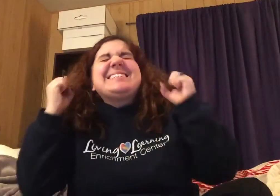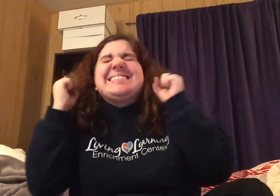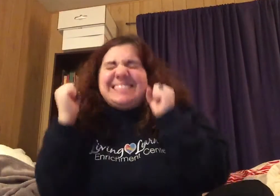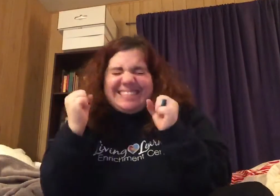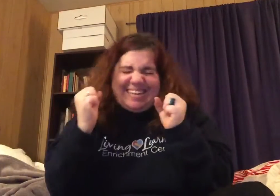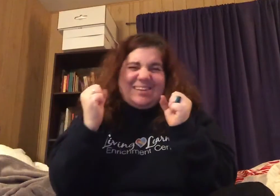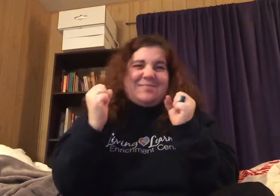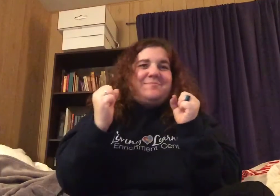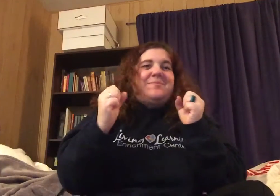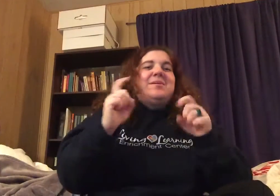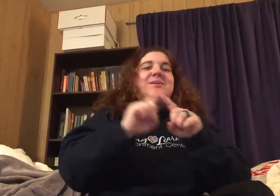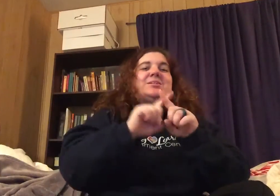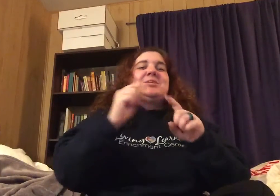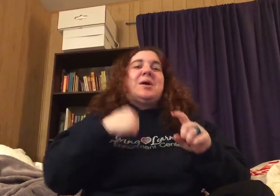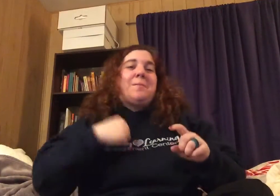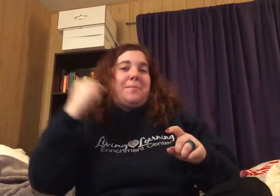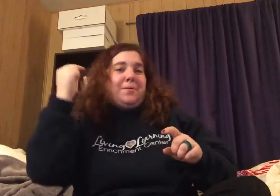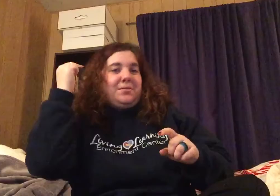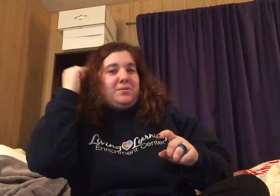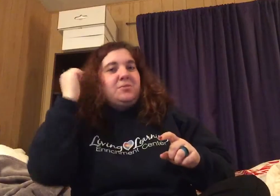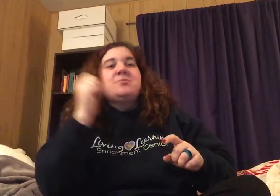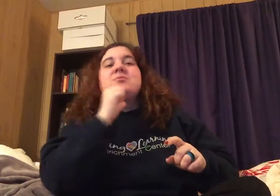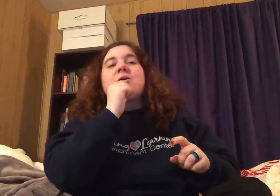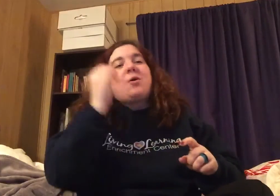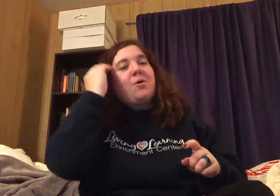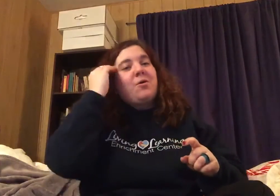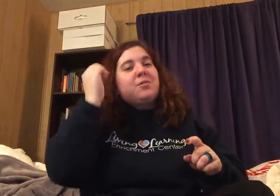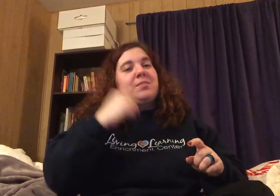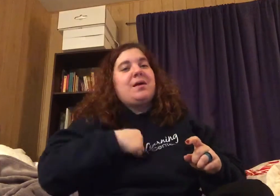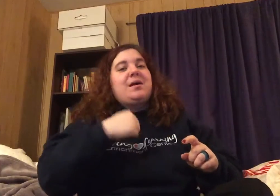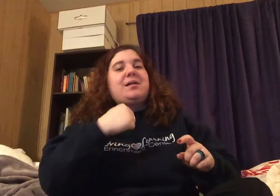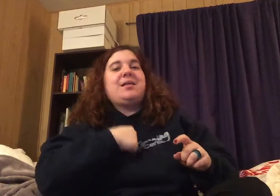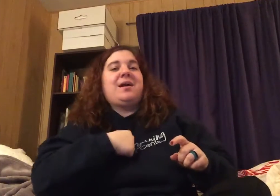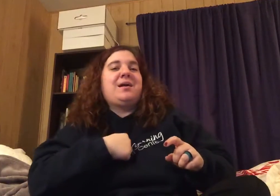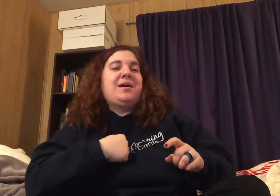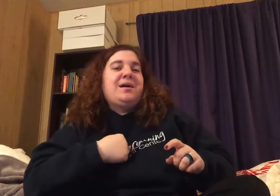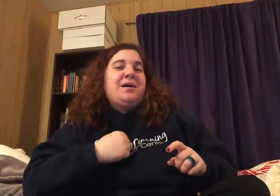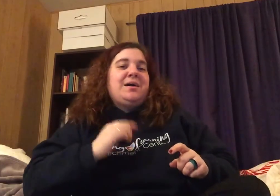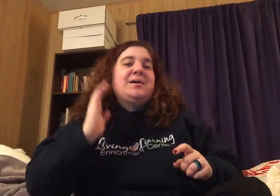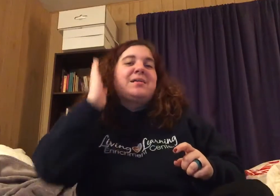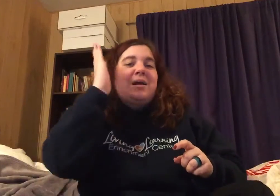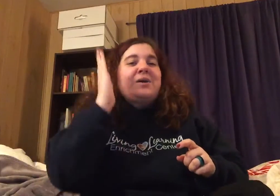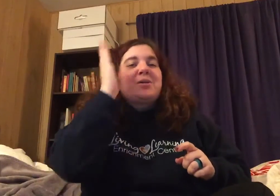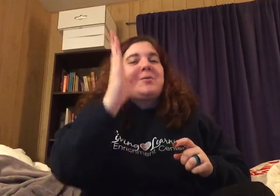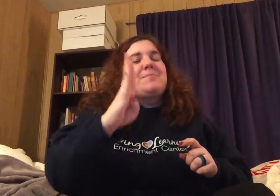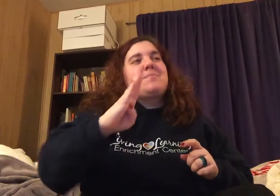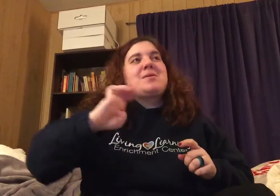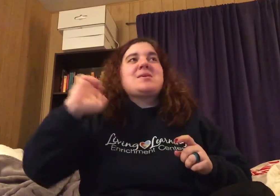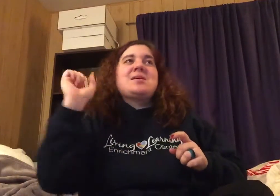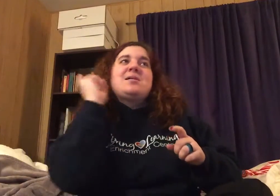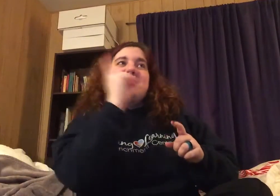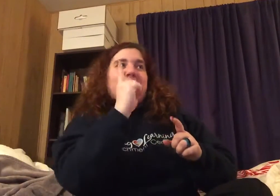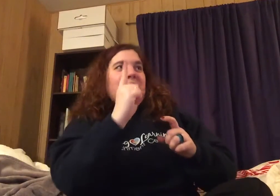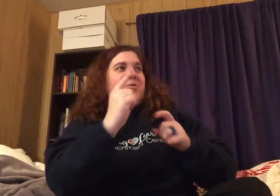so much Don't you know that I Could be the